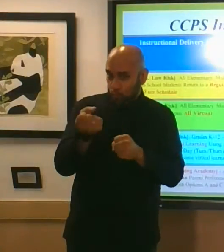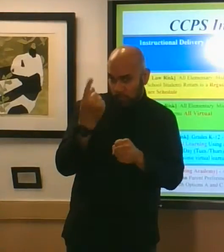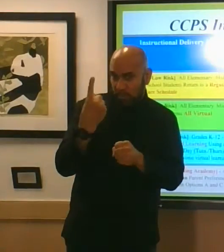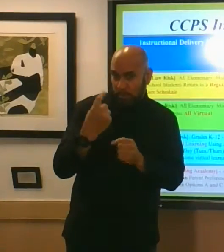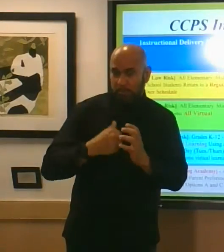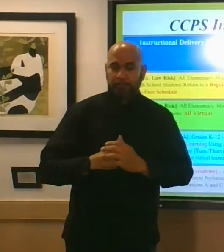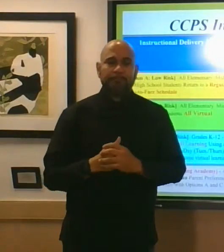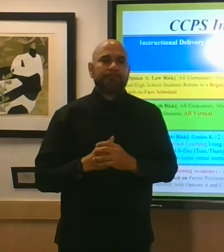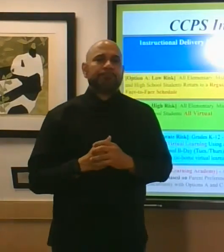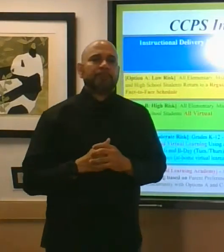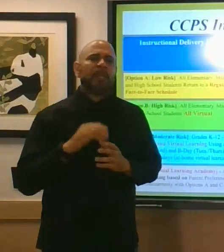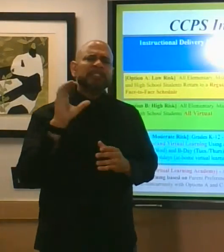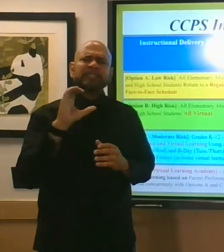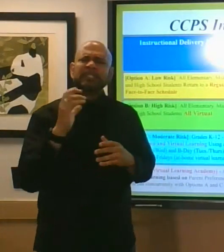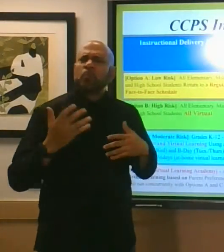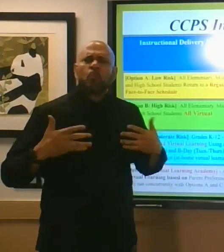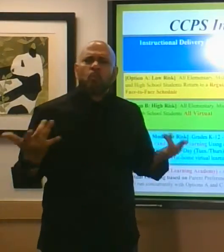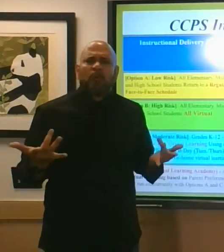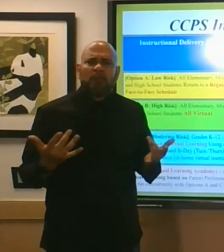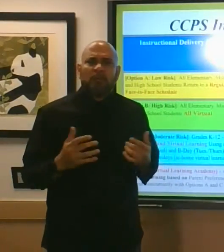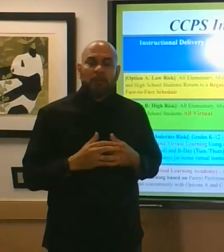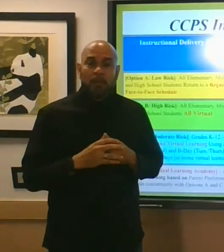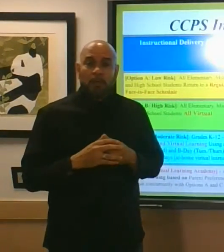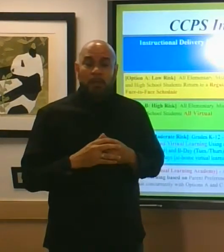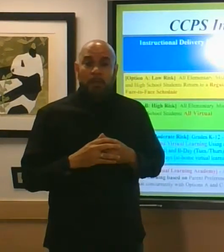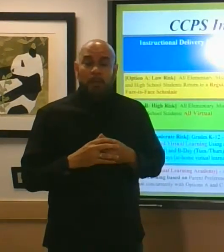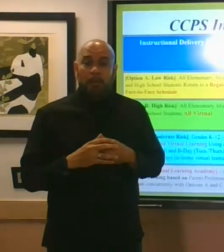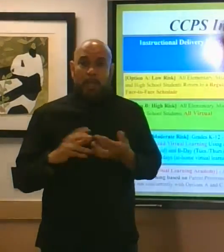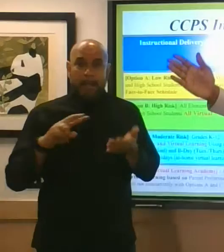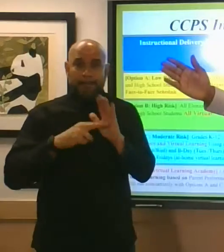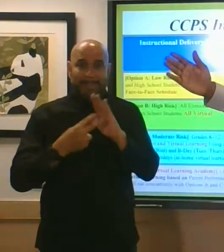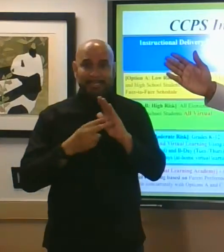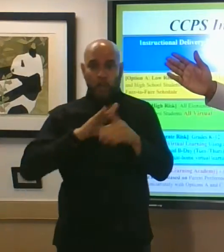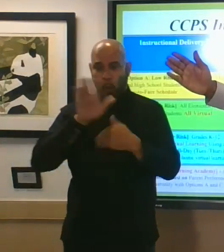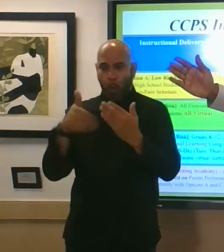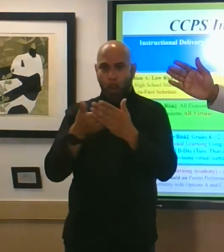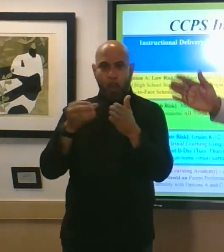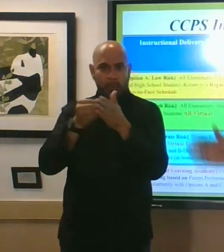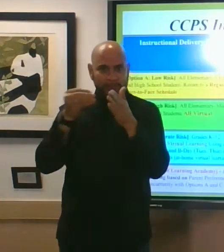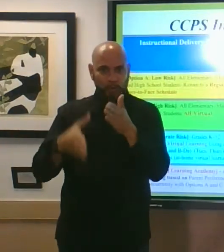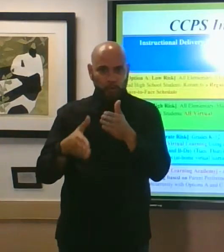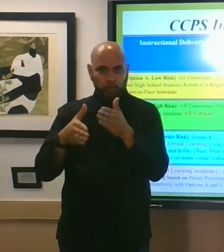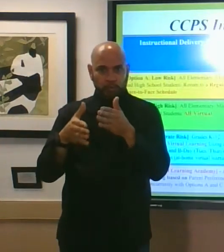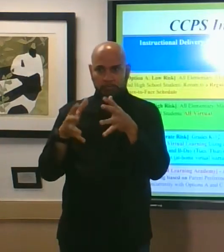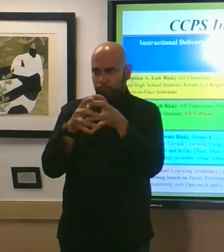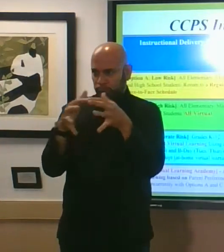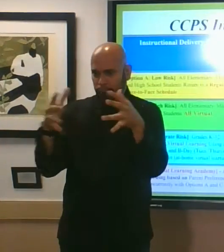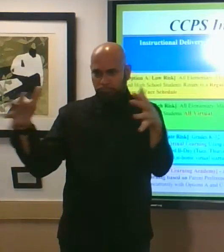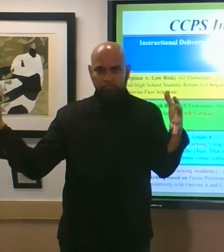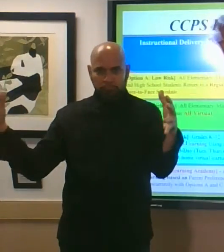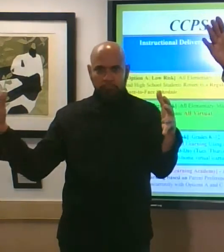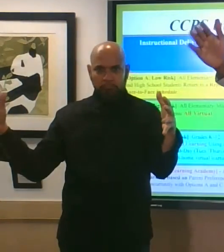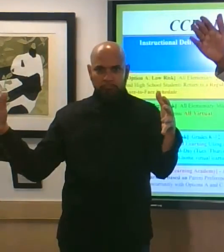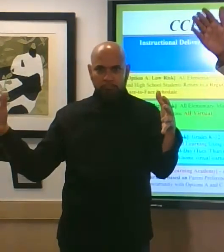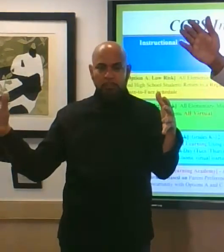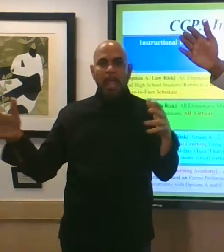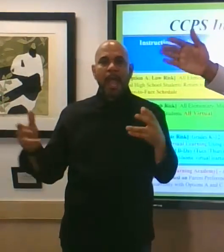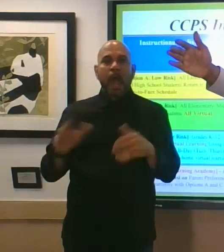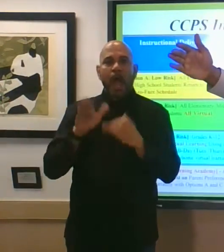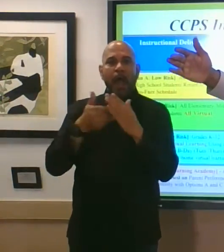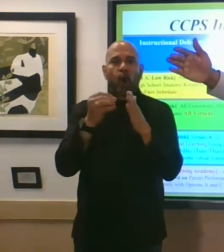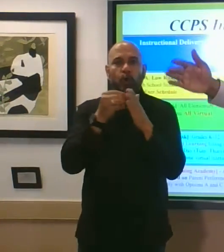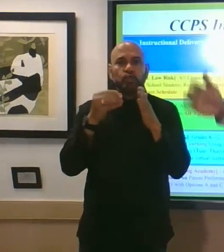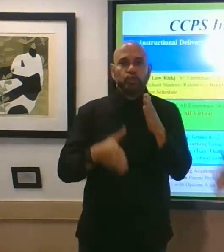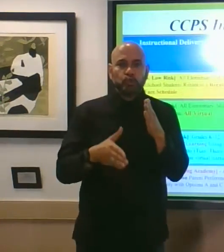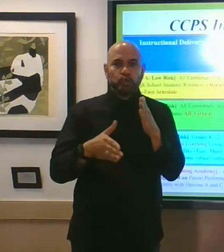option c basically takes all of our students students and we cut it we cut